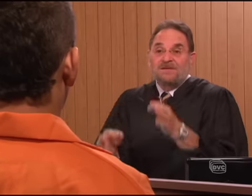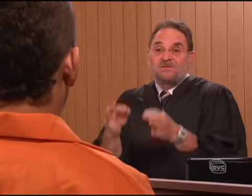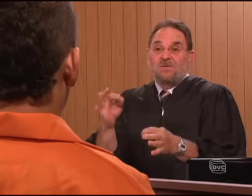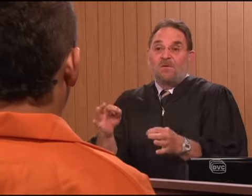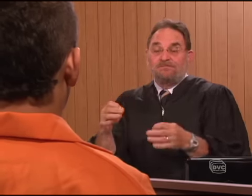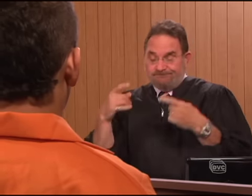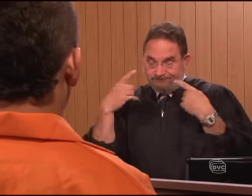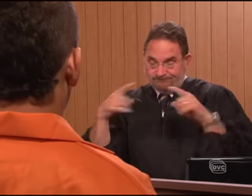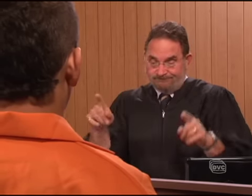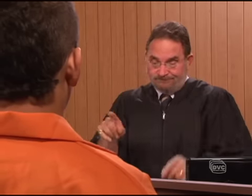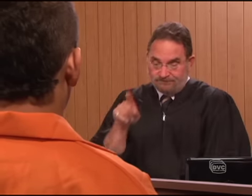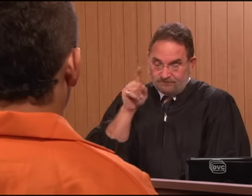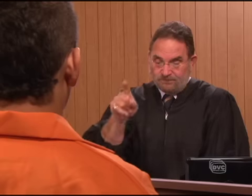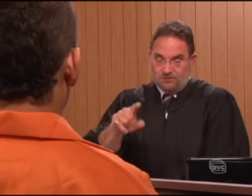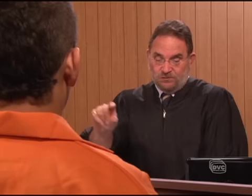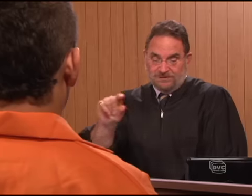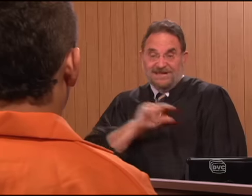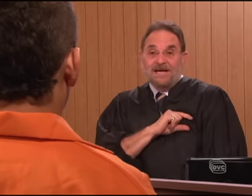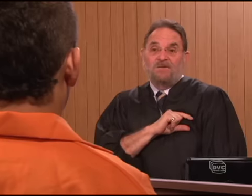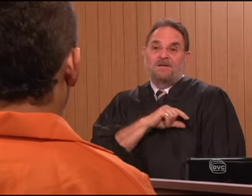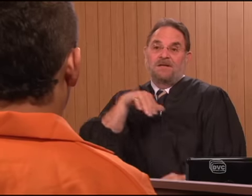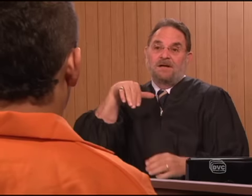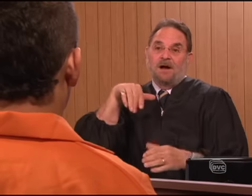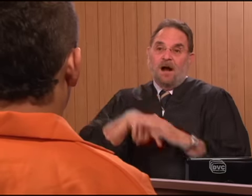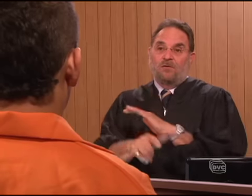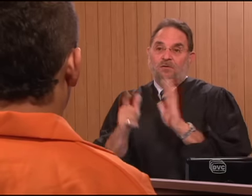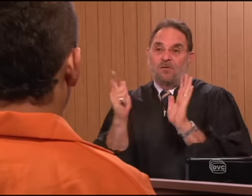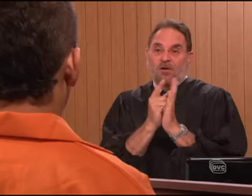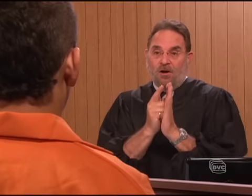the court declares you guilty under law.